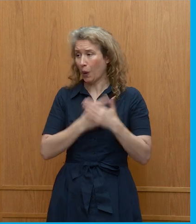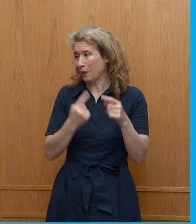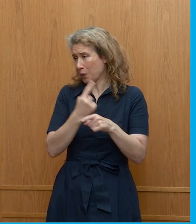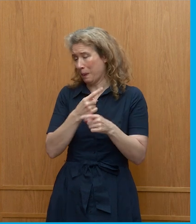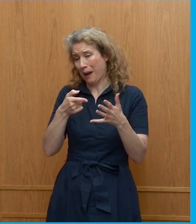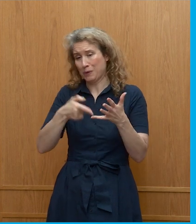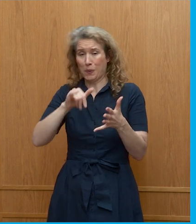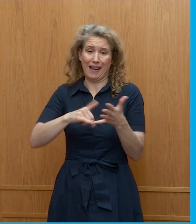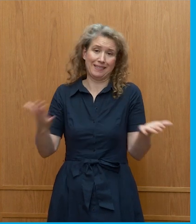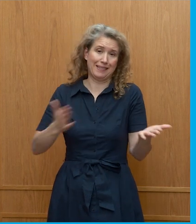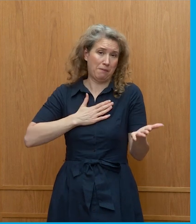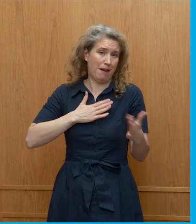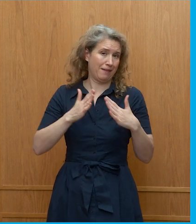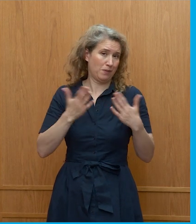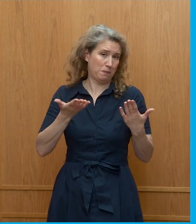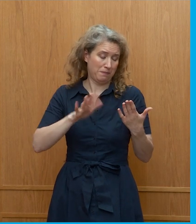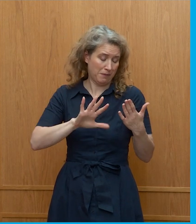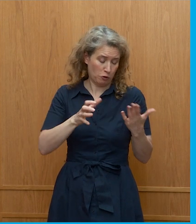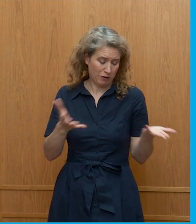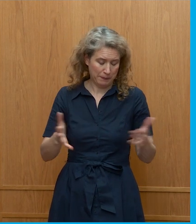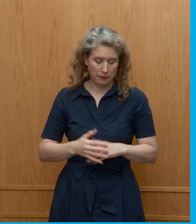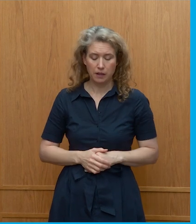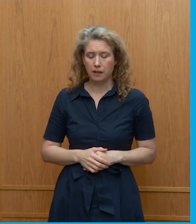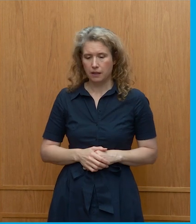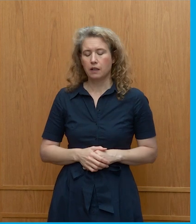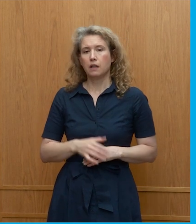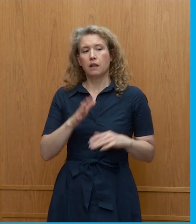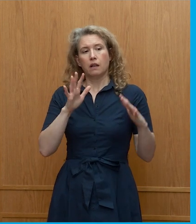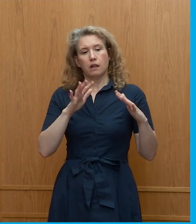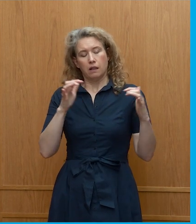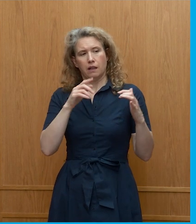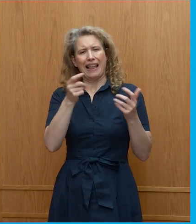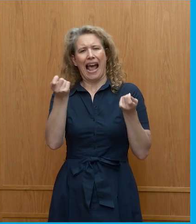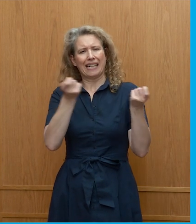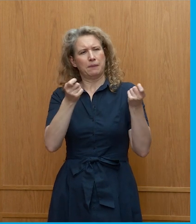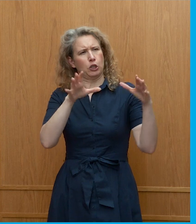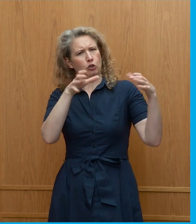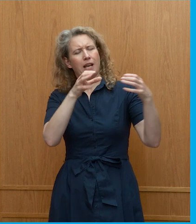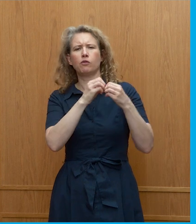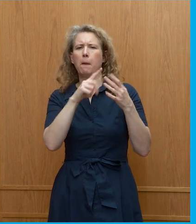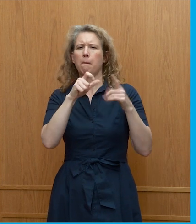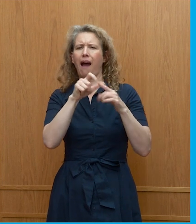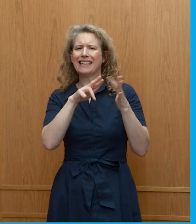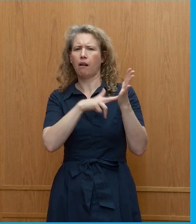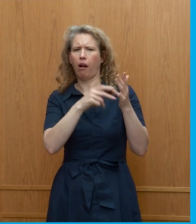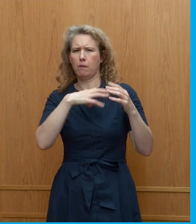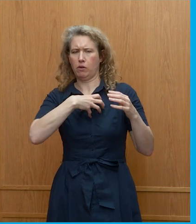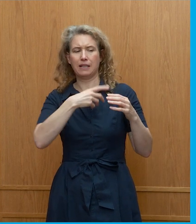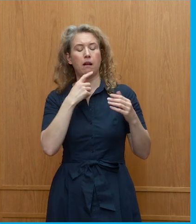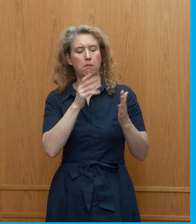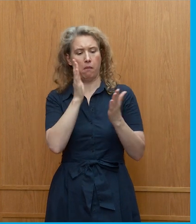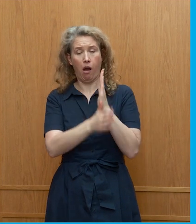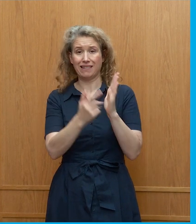from that perspective, but Congress and the Biden administration passed something called the Inflation Reduction Act,